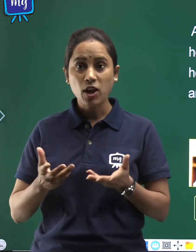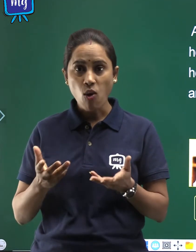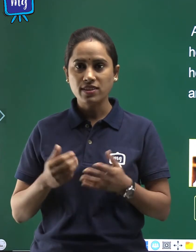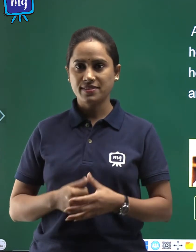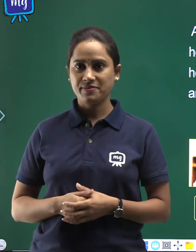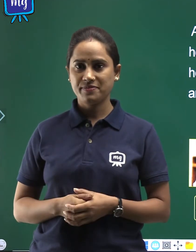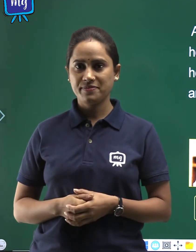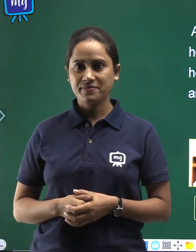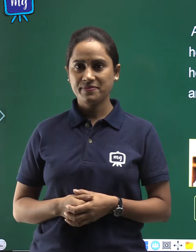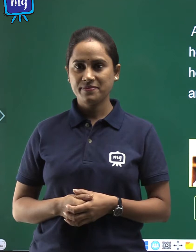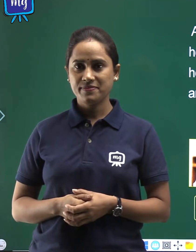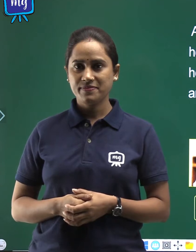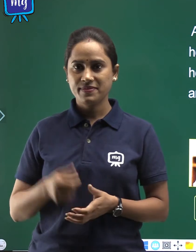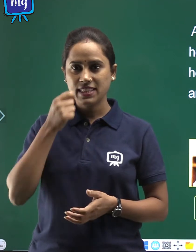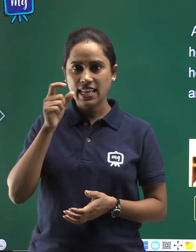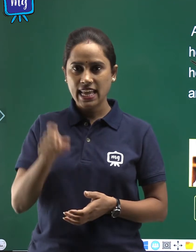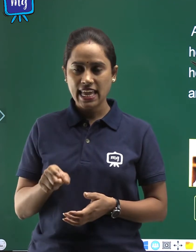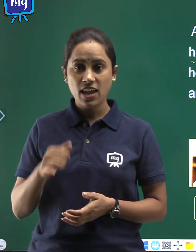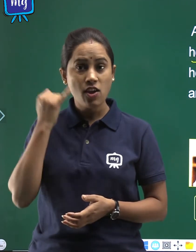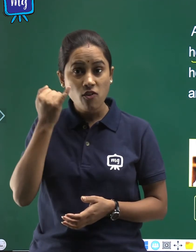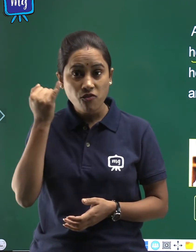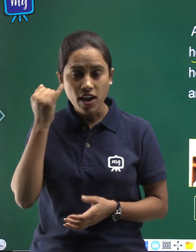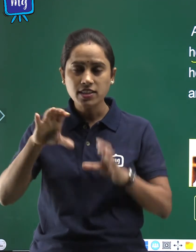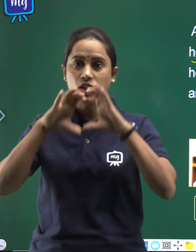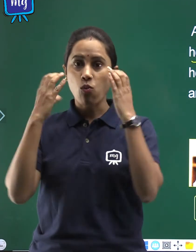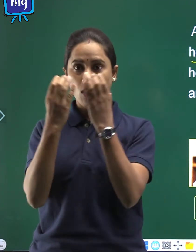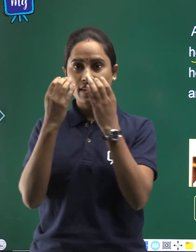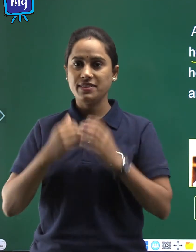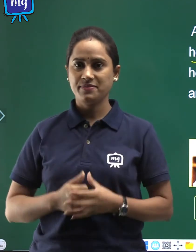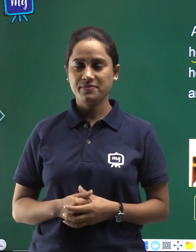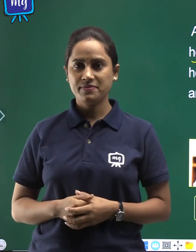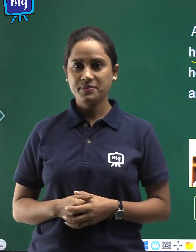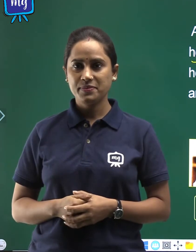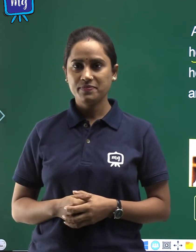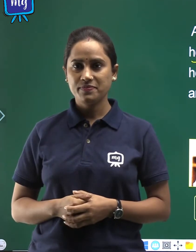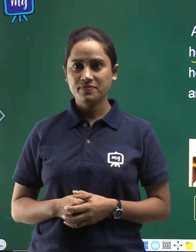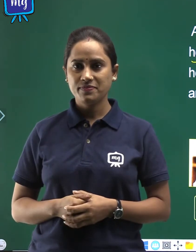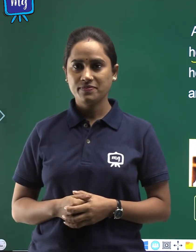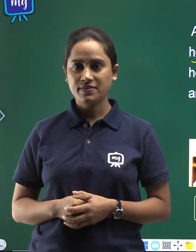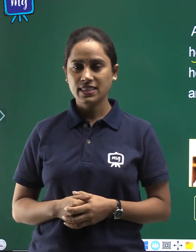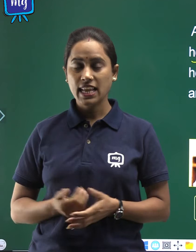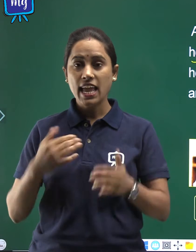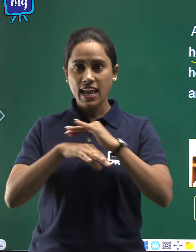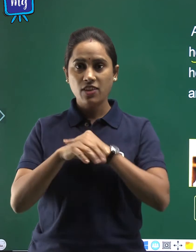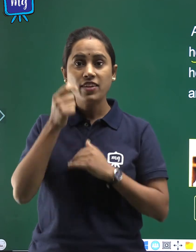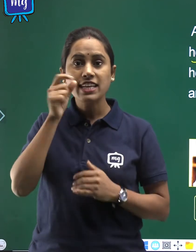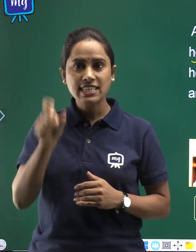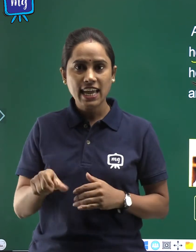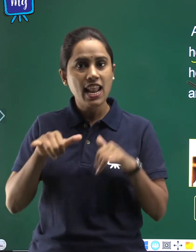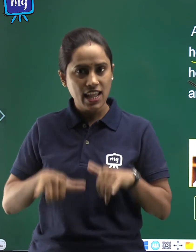he finds the world in which he lives,